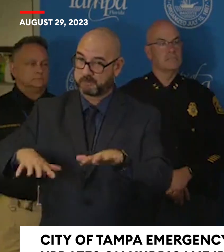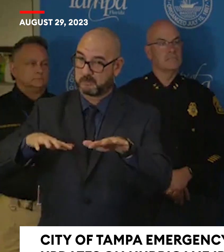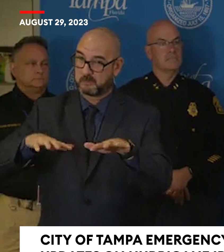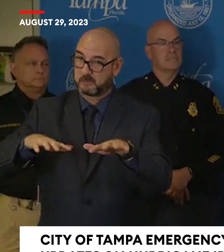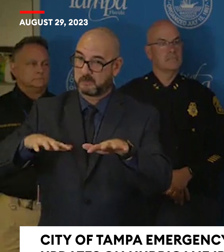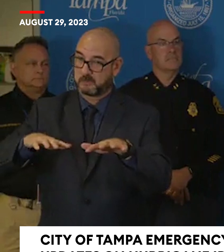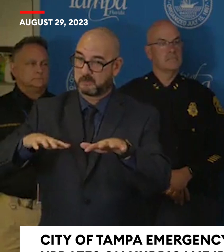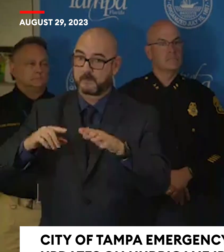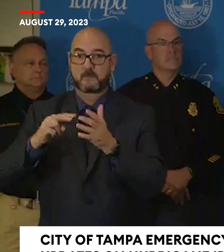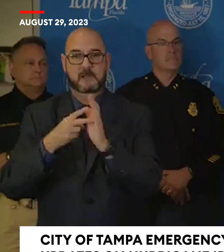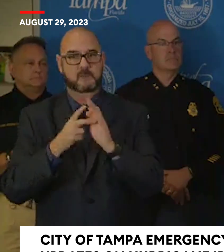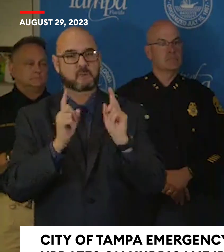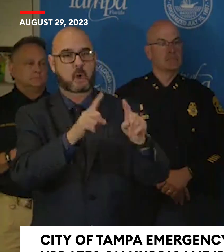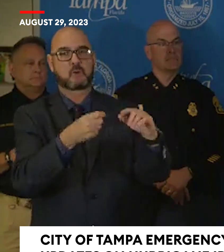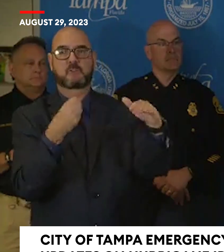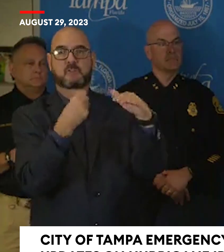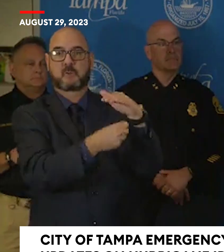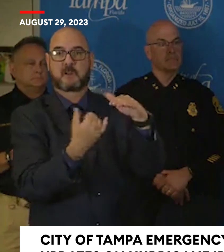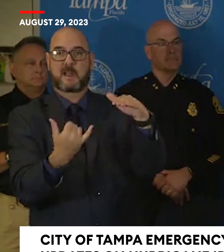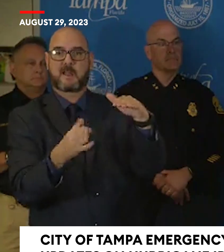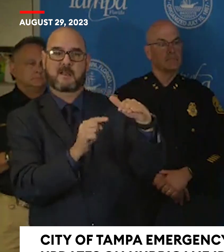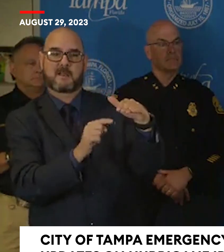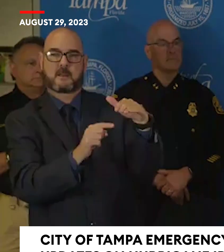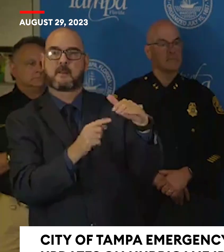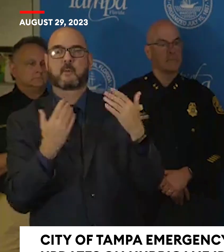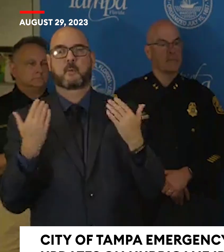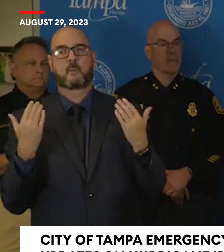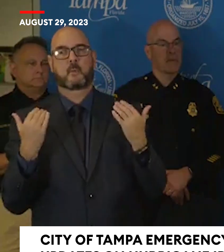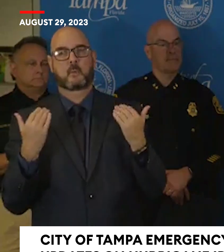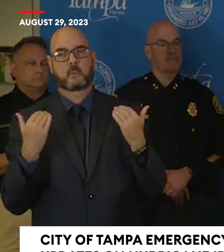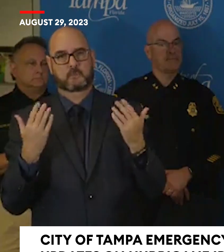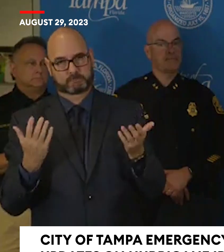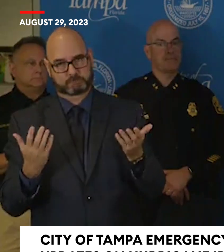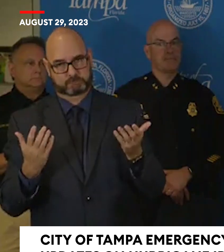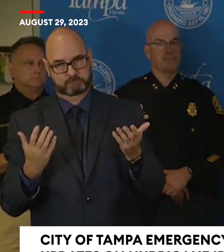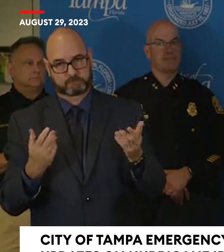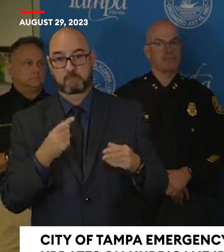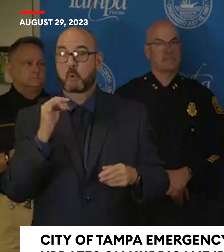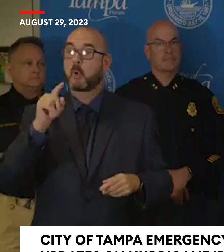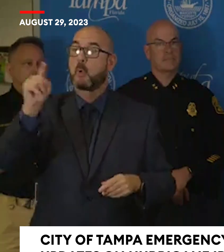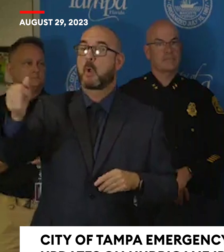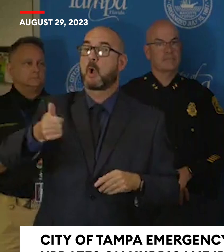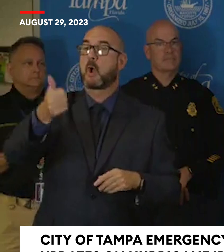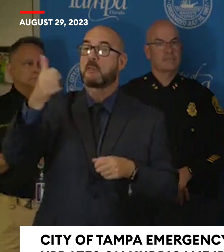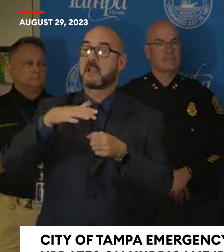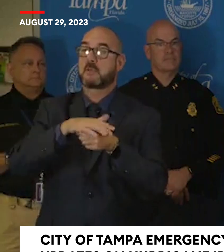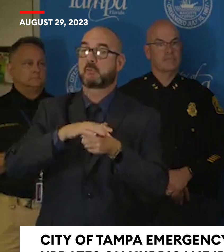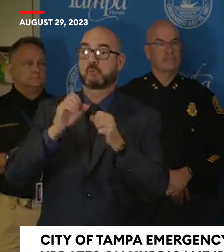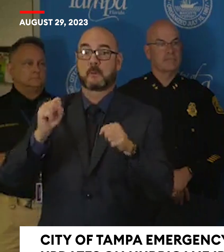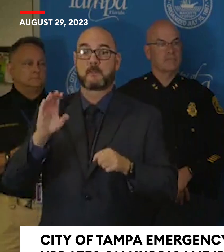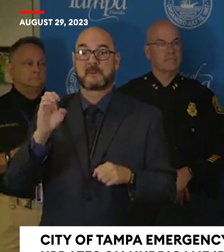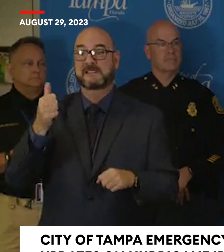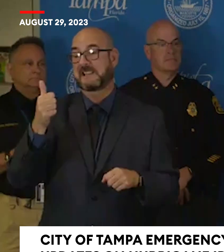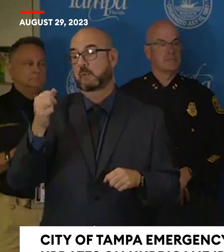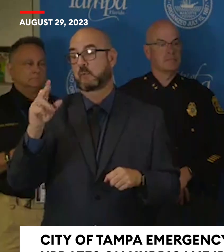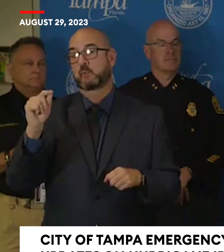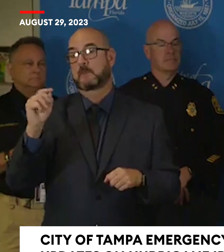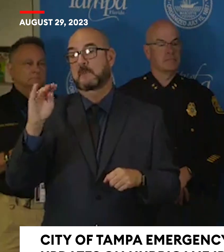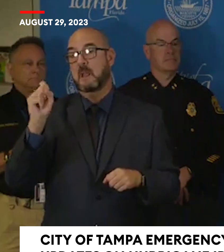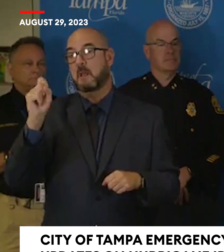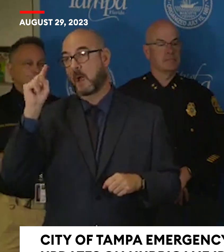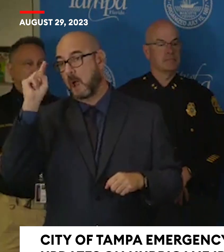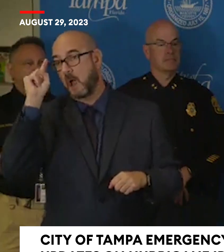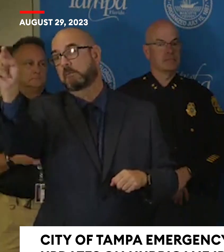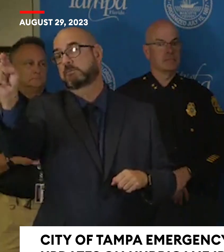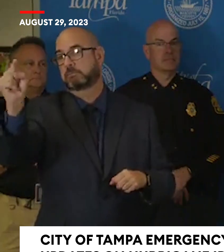shelter now or go to a location that could even be 10, 20 miles from where you're at now. And you don't